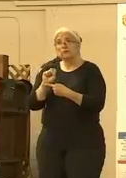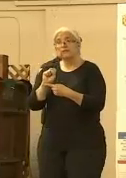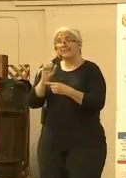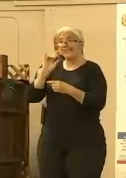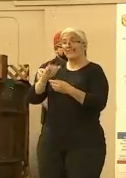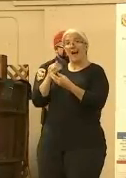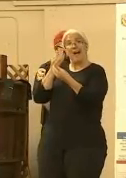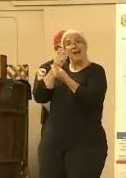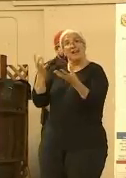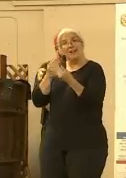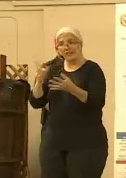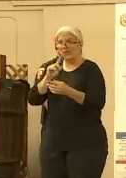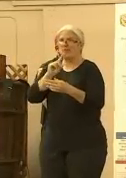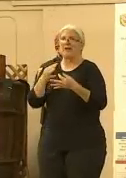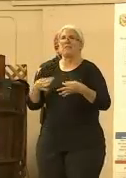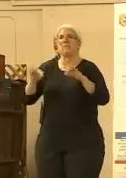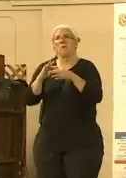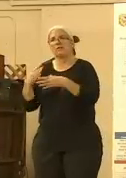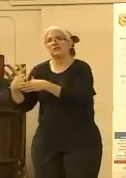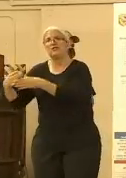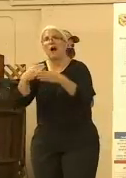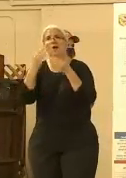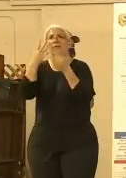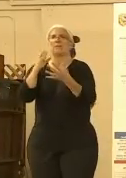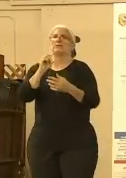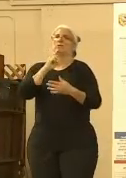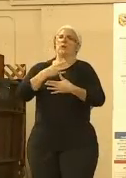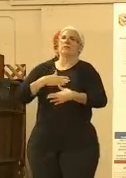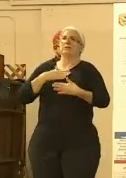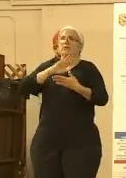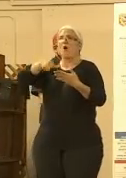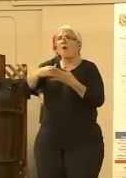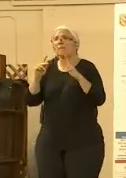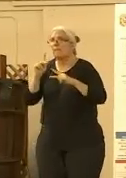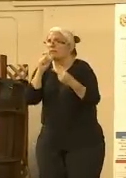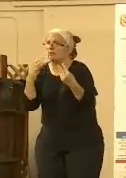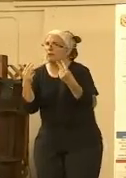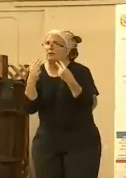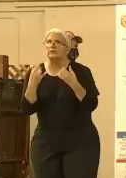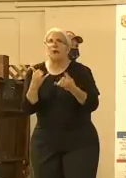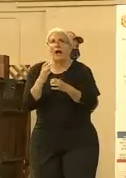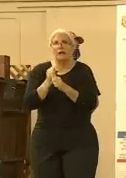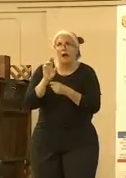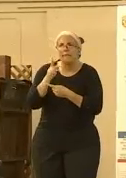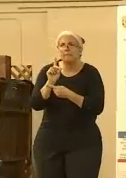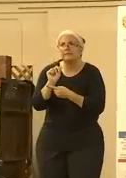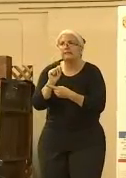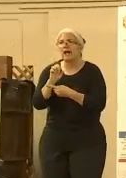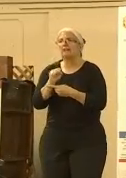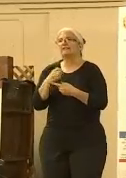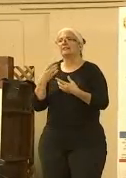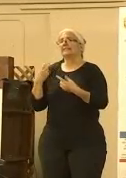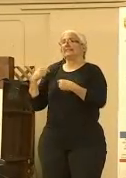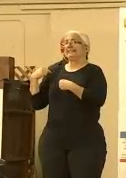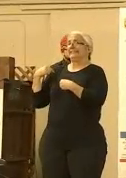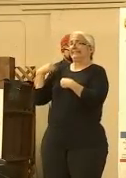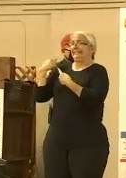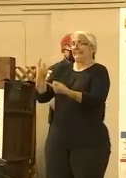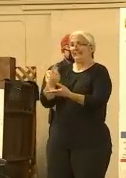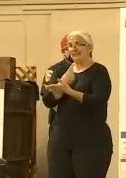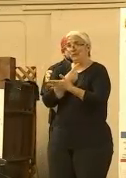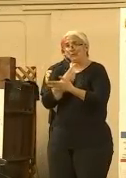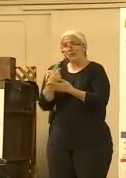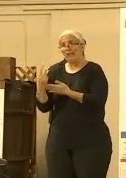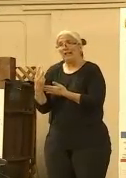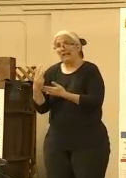joining us this morning to get the updated information. So as I've been doing the last few days or the last week, I'll give some of the statistics